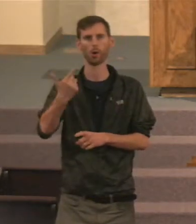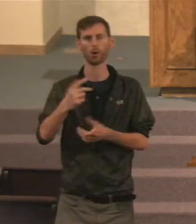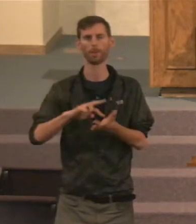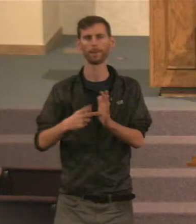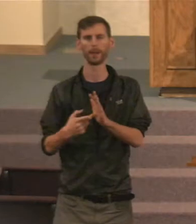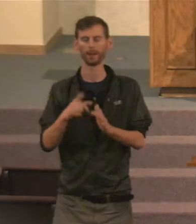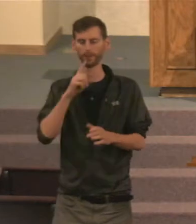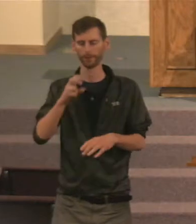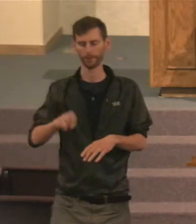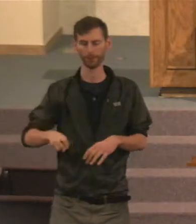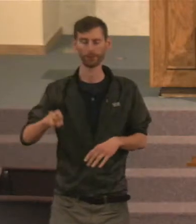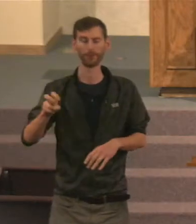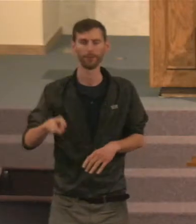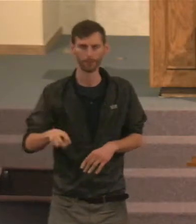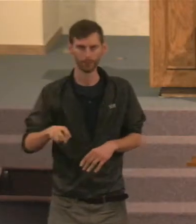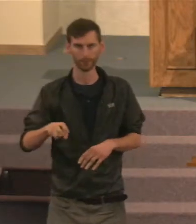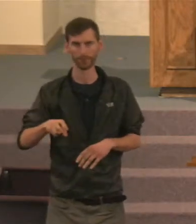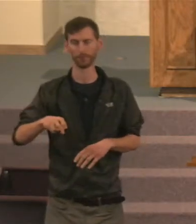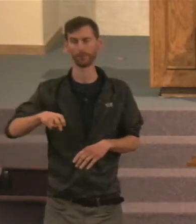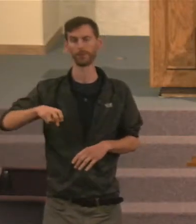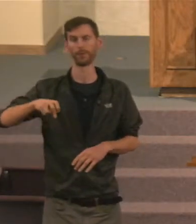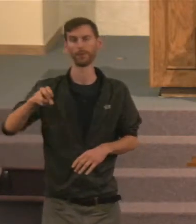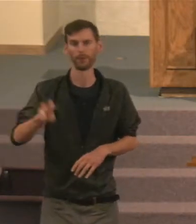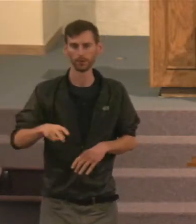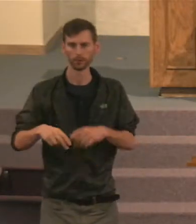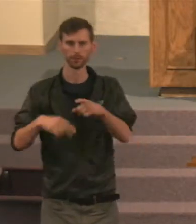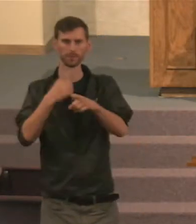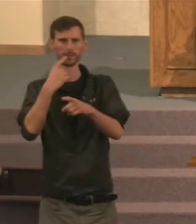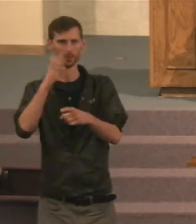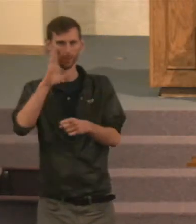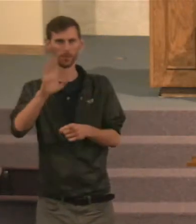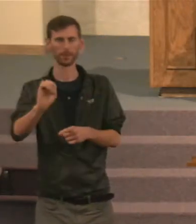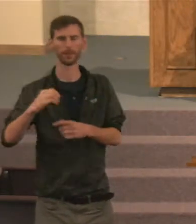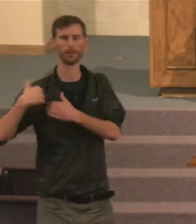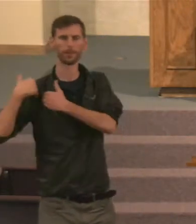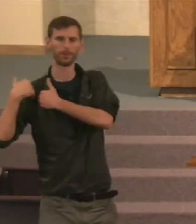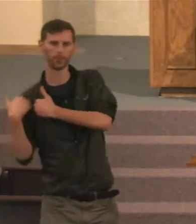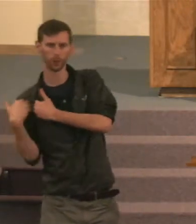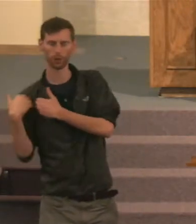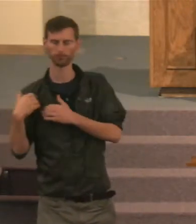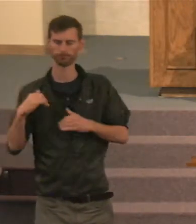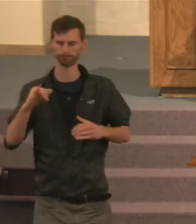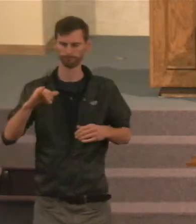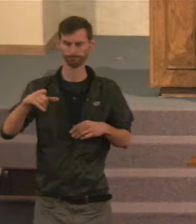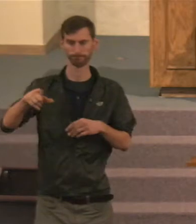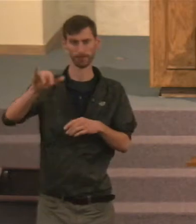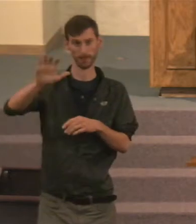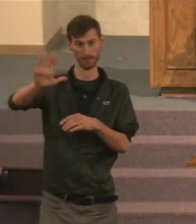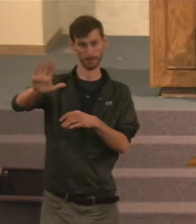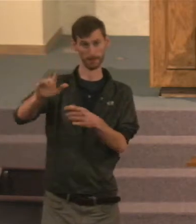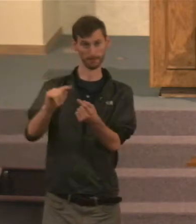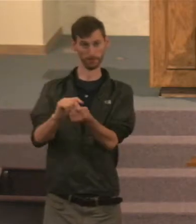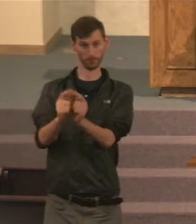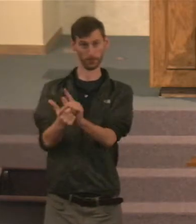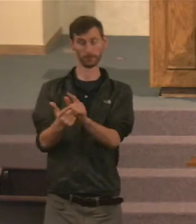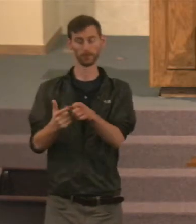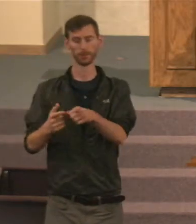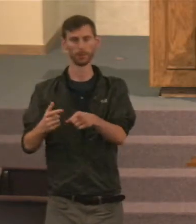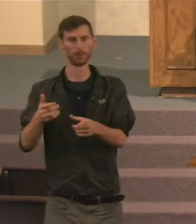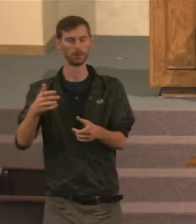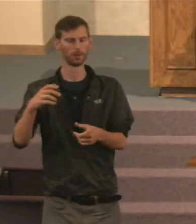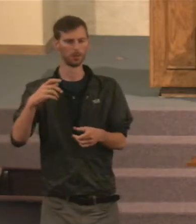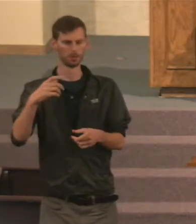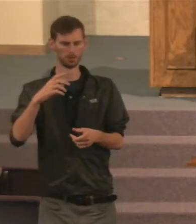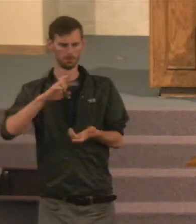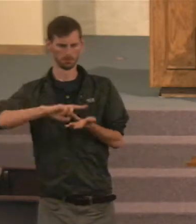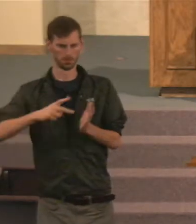All right, the grasshopper shall be a burden. So, the idea, if you look at it from that translation, what it may be talking about